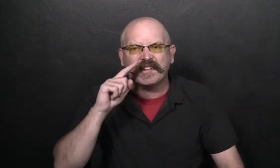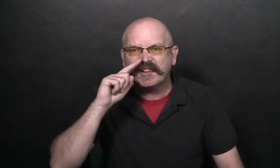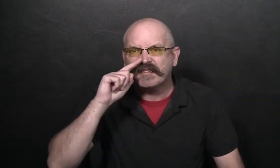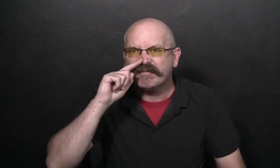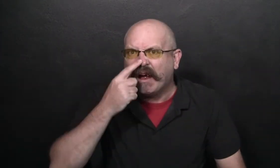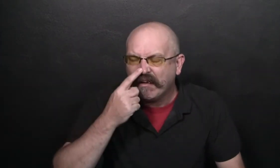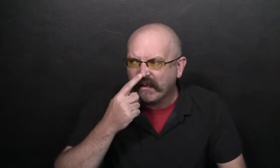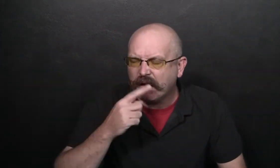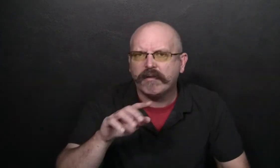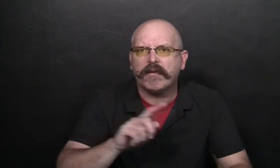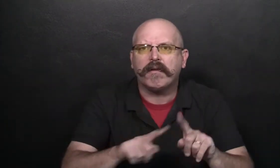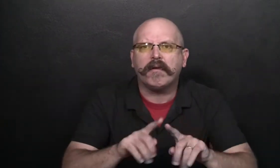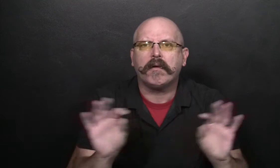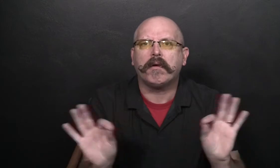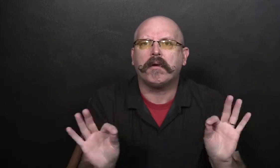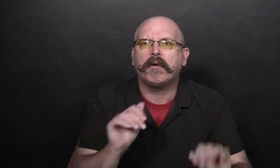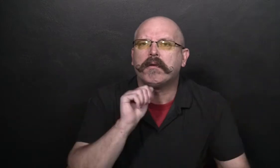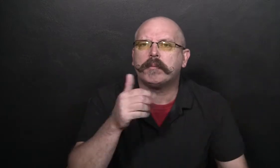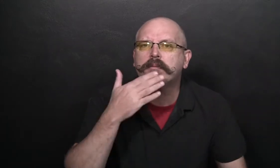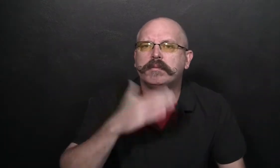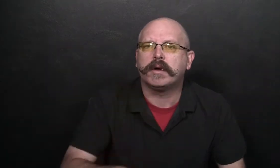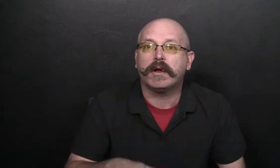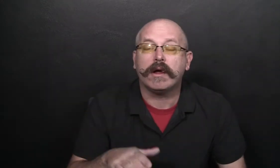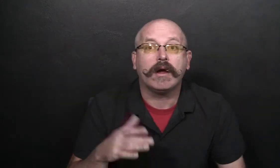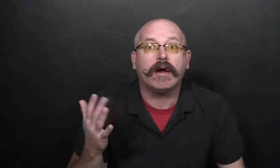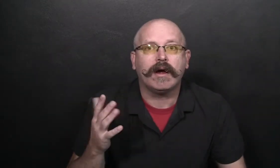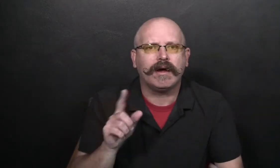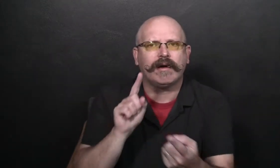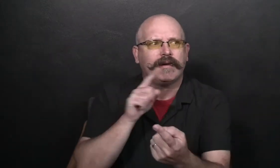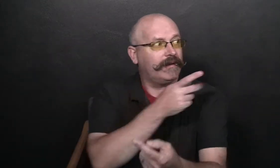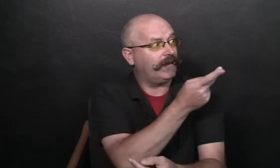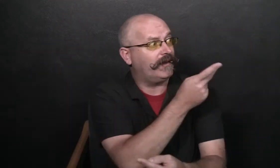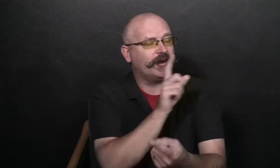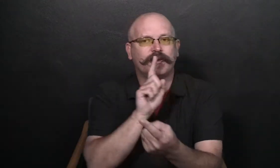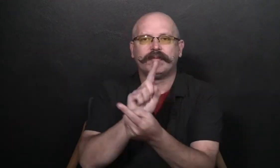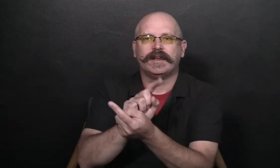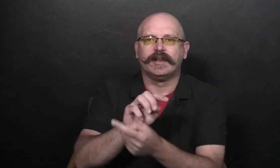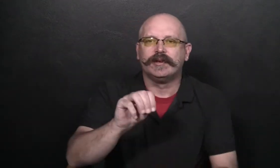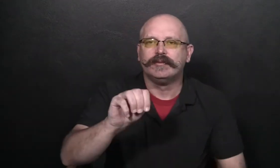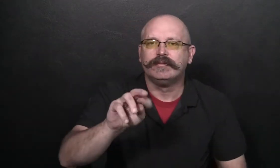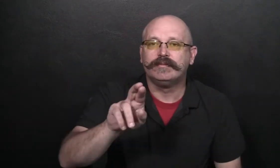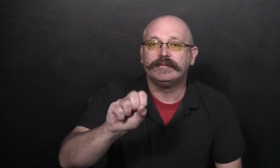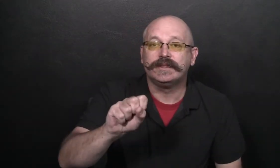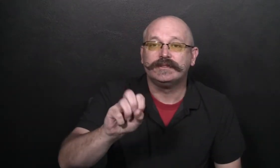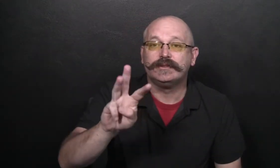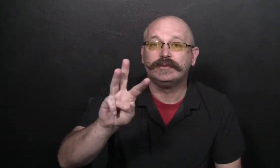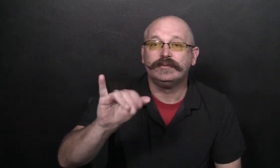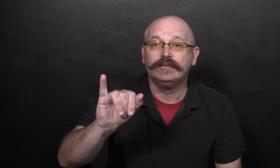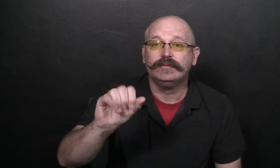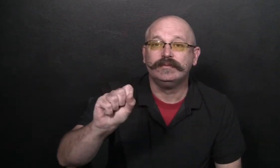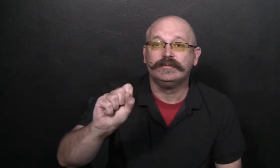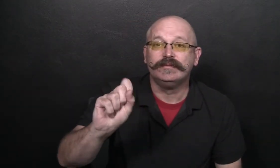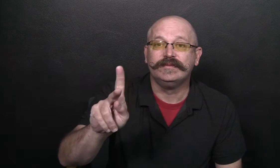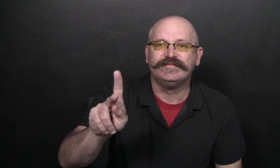Waiting was boring, but it wasn't all bad. They met a really nice lady, Mrs. Whisk.